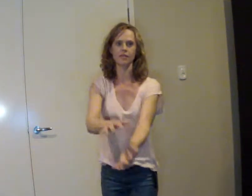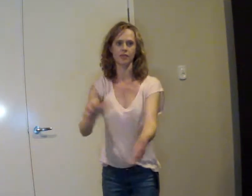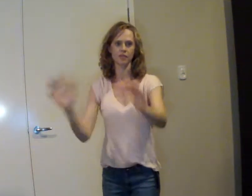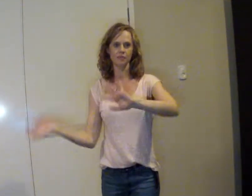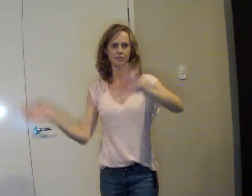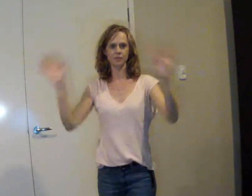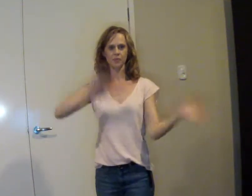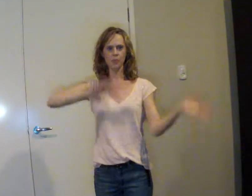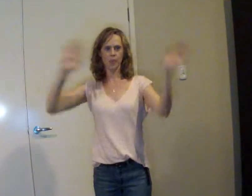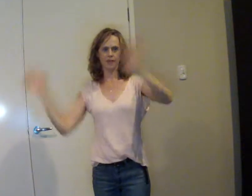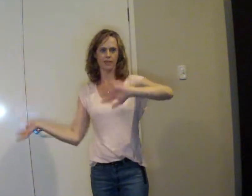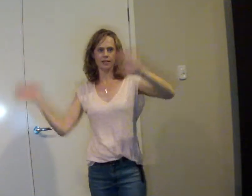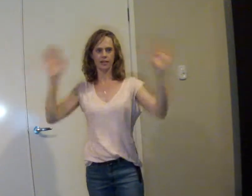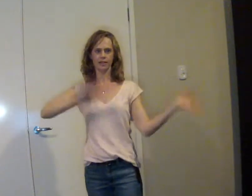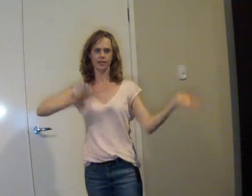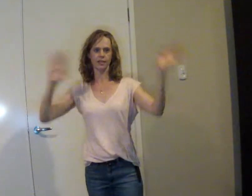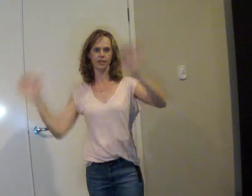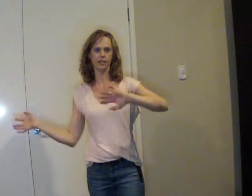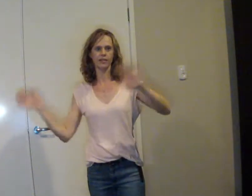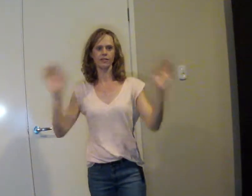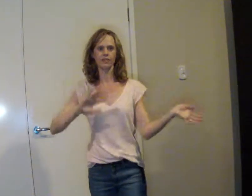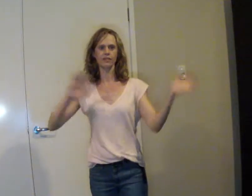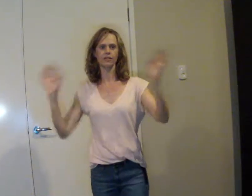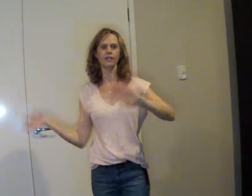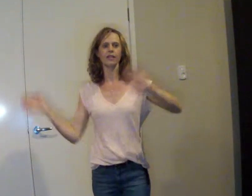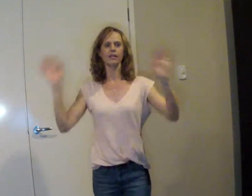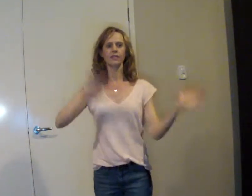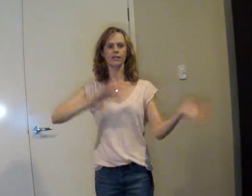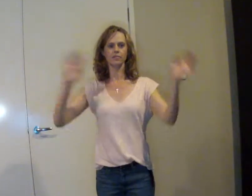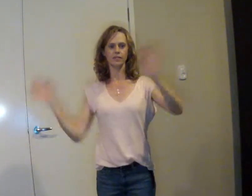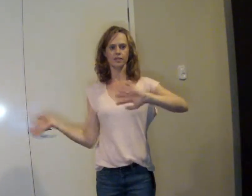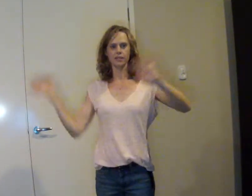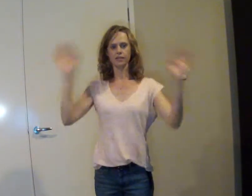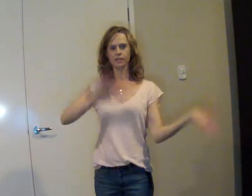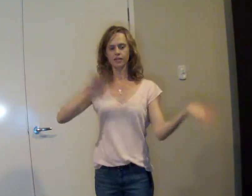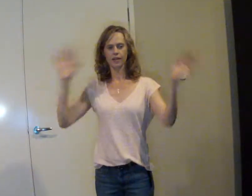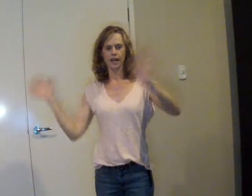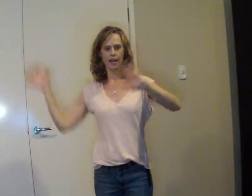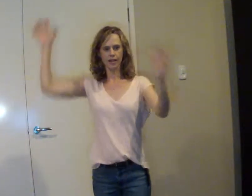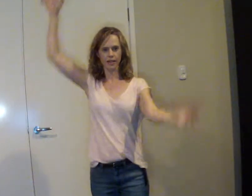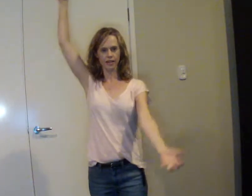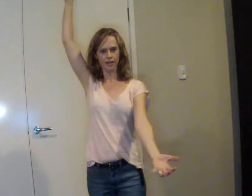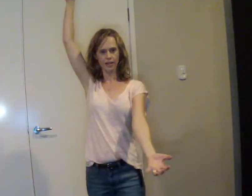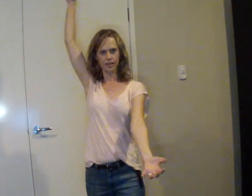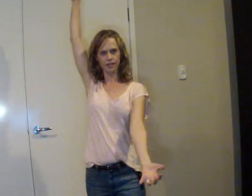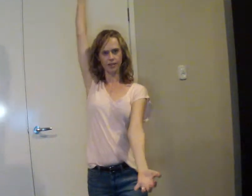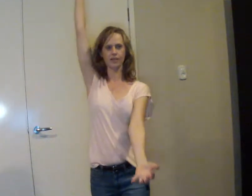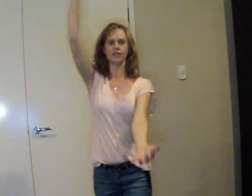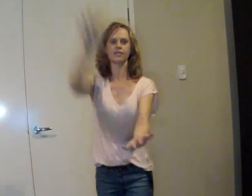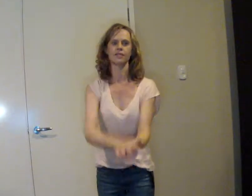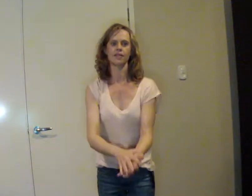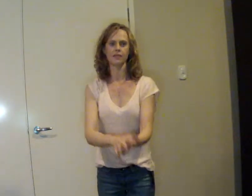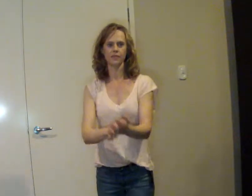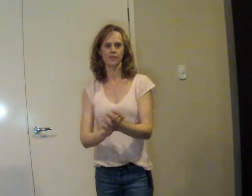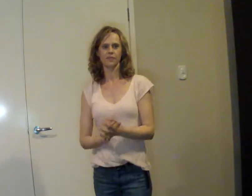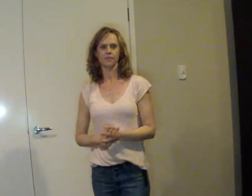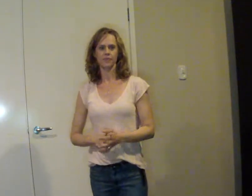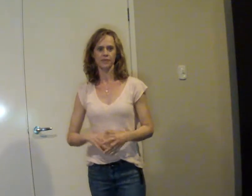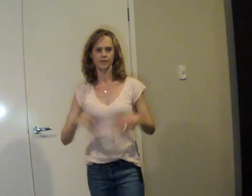time I'm going to be a hater Let me see your alligator Everybody out there,